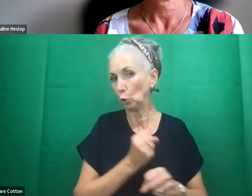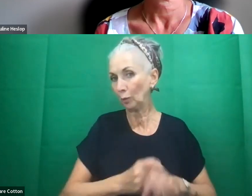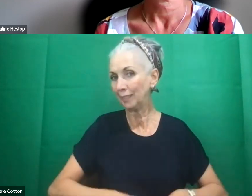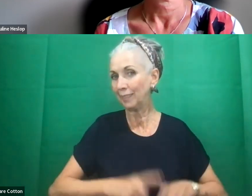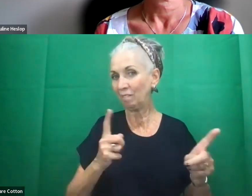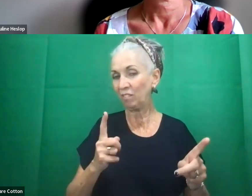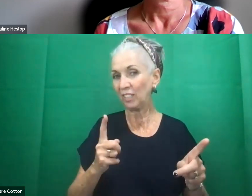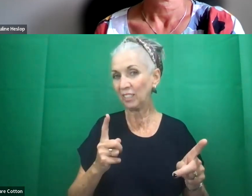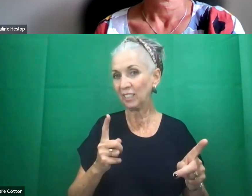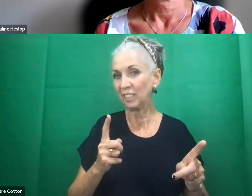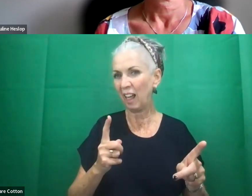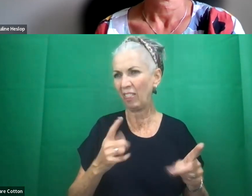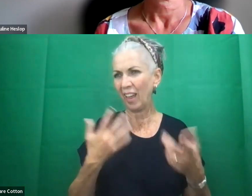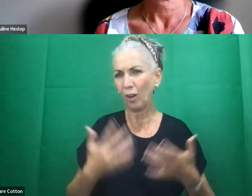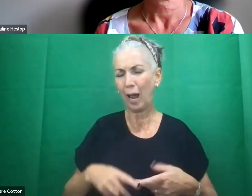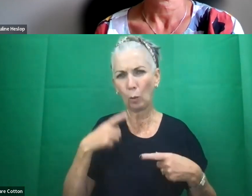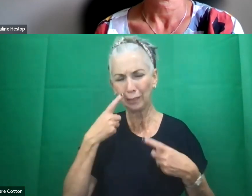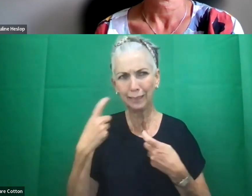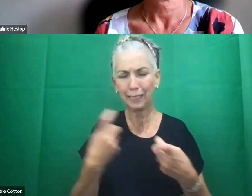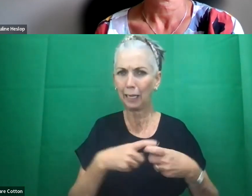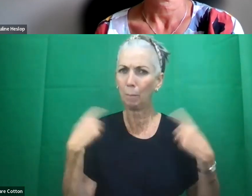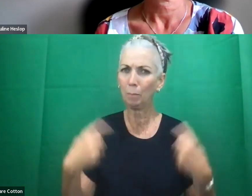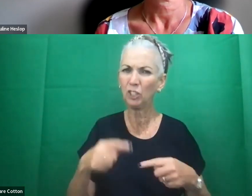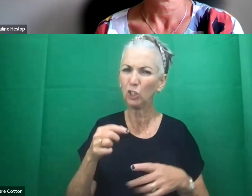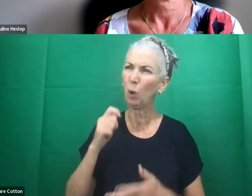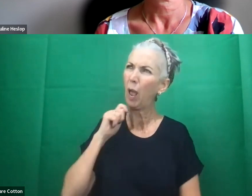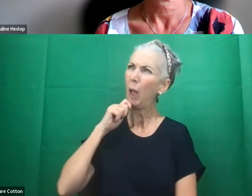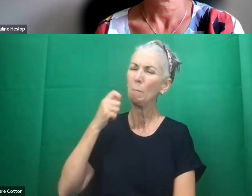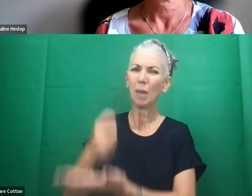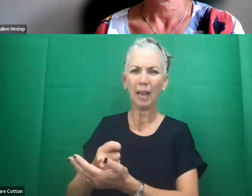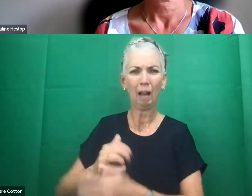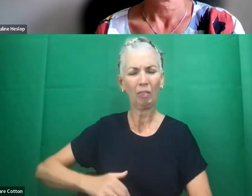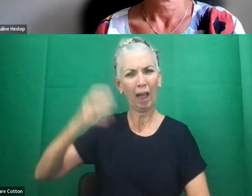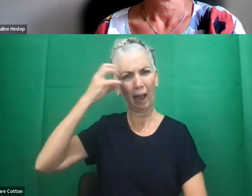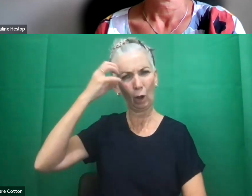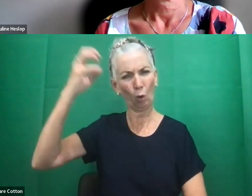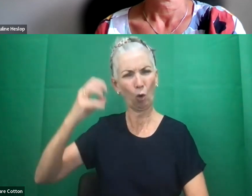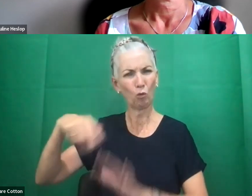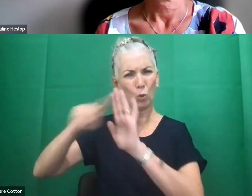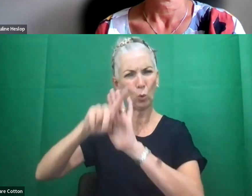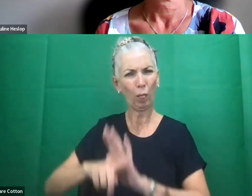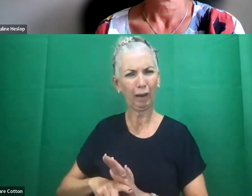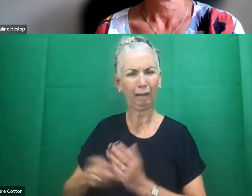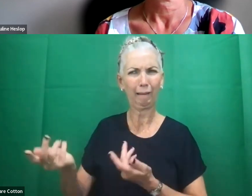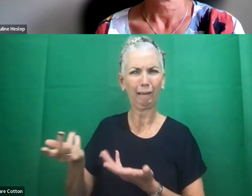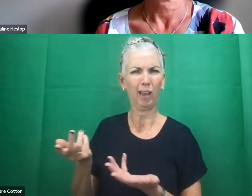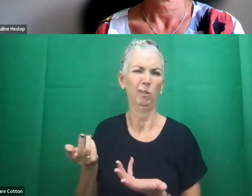seeking permission to appeal the High Court ruling, which which will just actually